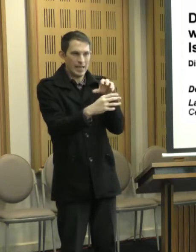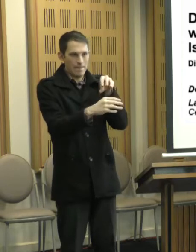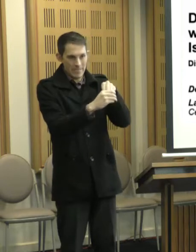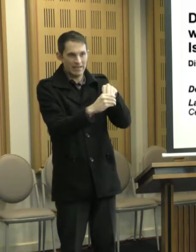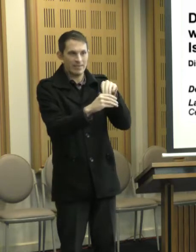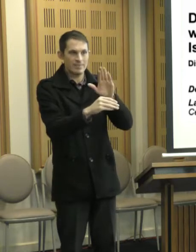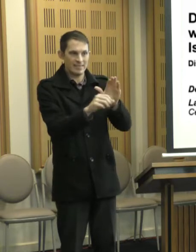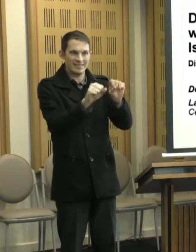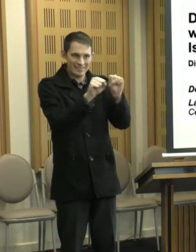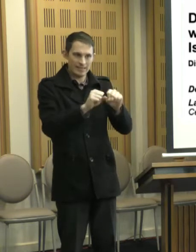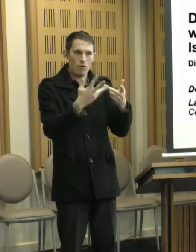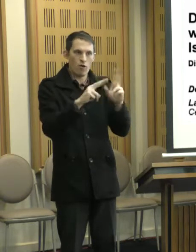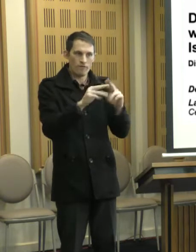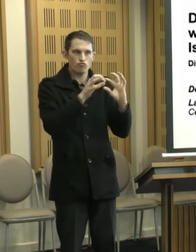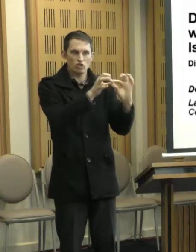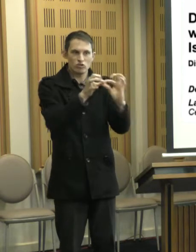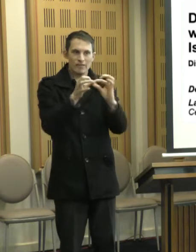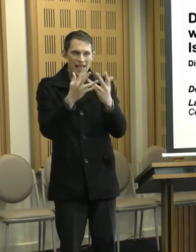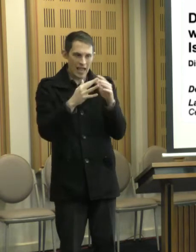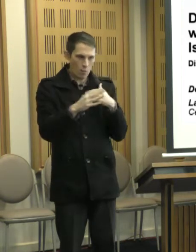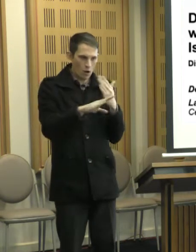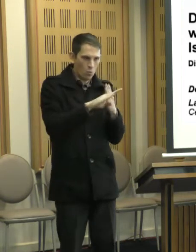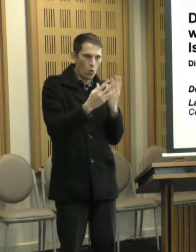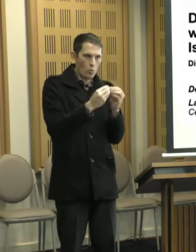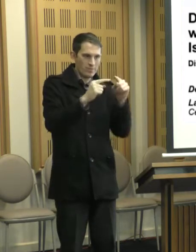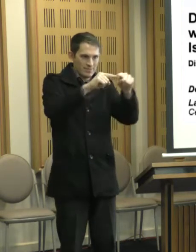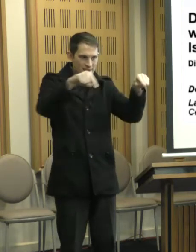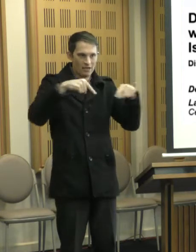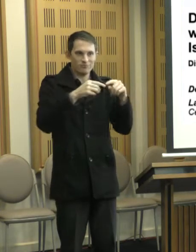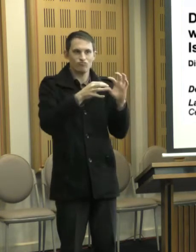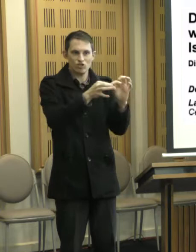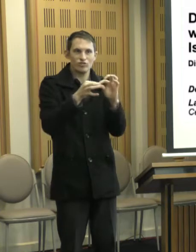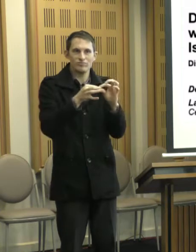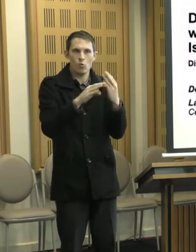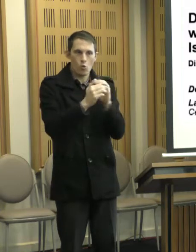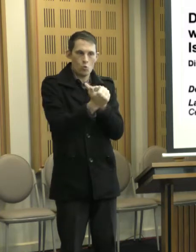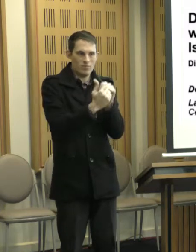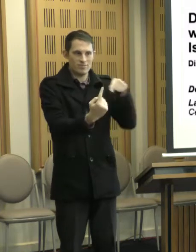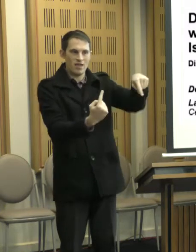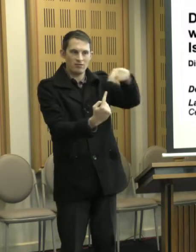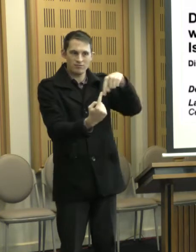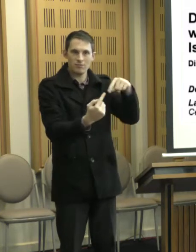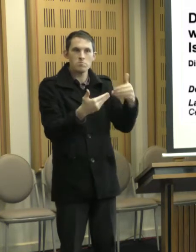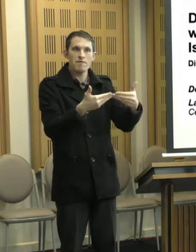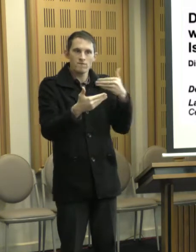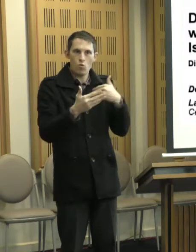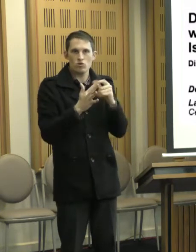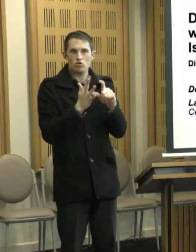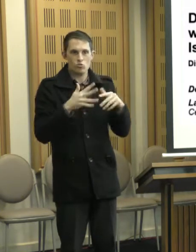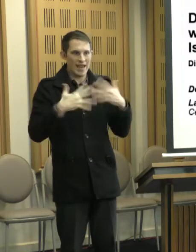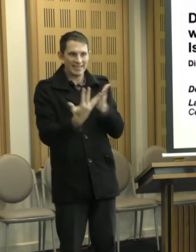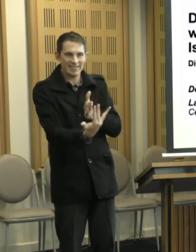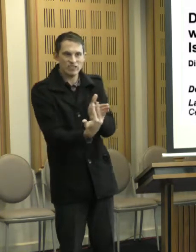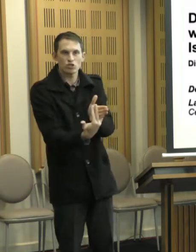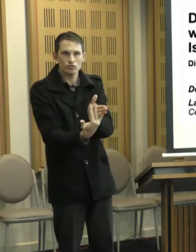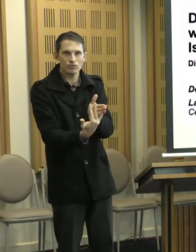And how do we actually work with that and support that, first and foremost, so that we, therefore, any intervention or any, anything we do